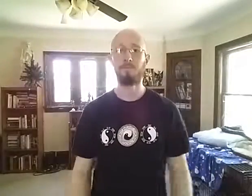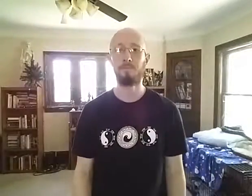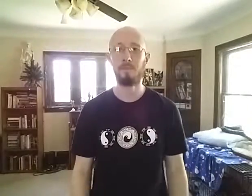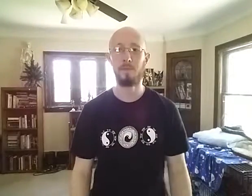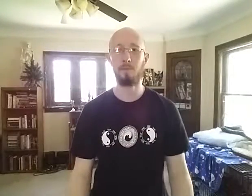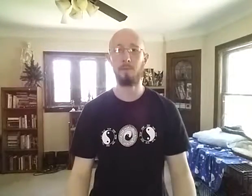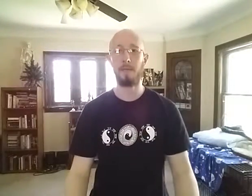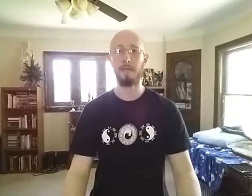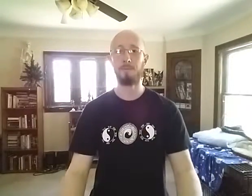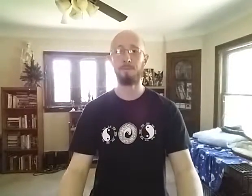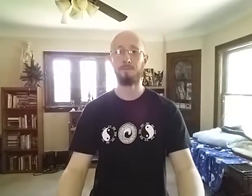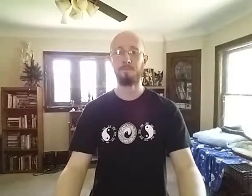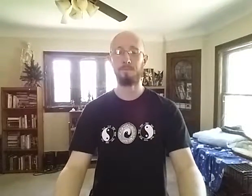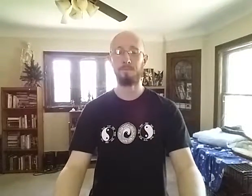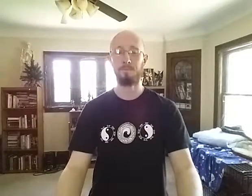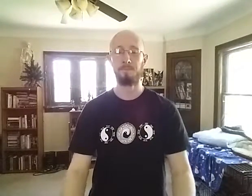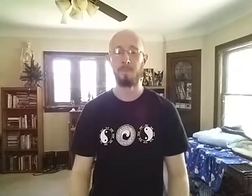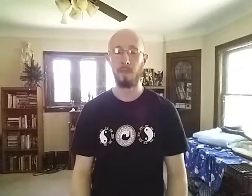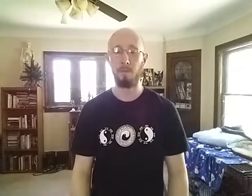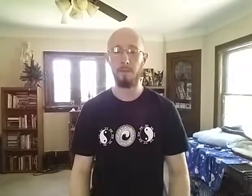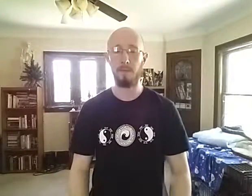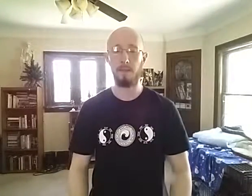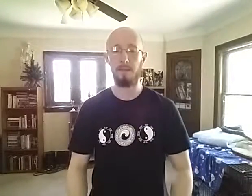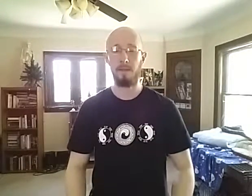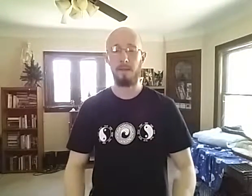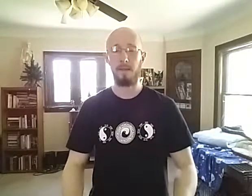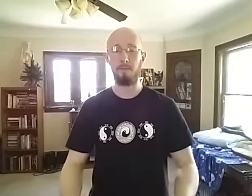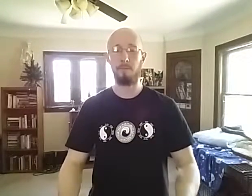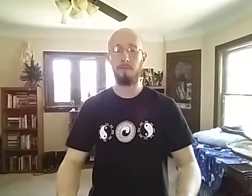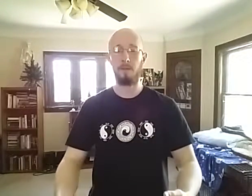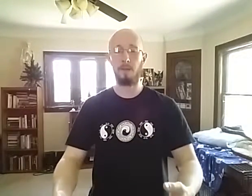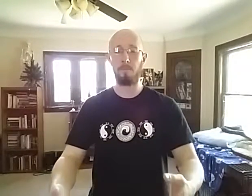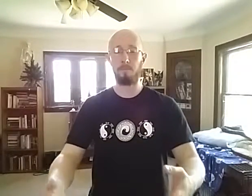See, as we raise, as I breathe in and fill up,